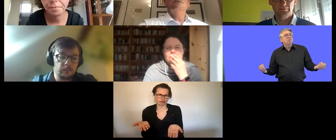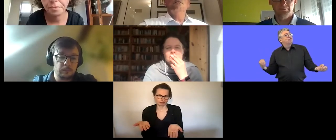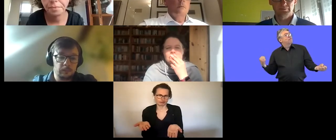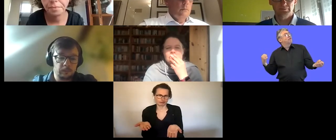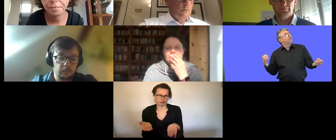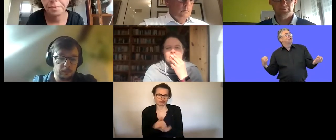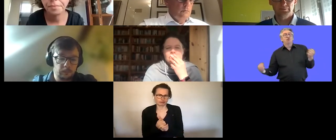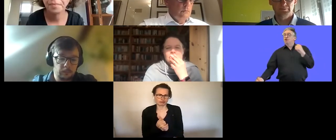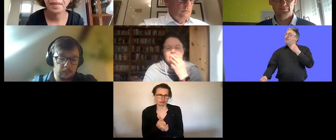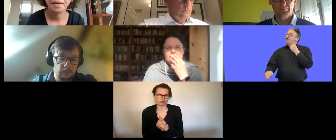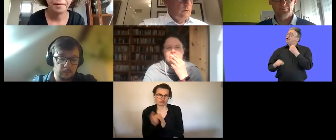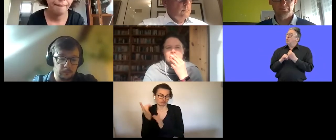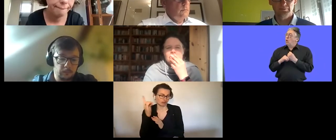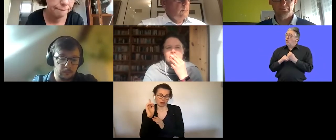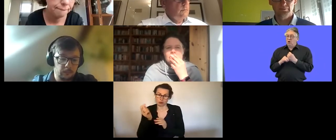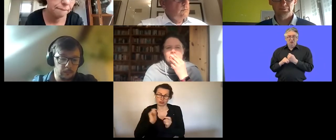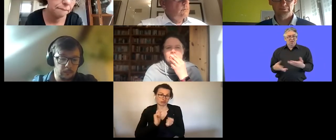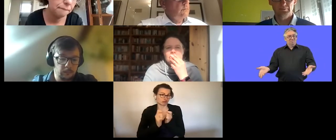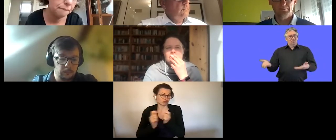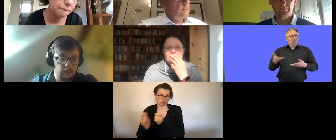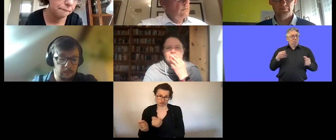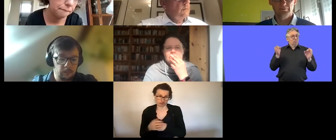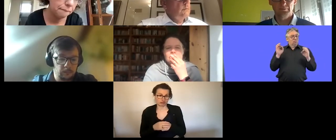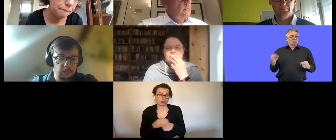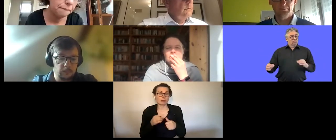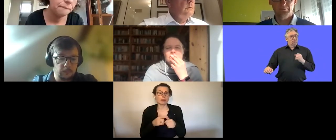a few barriers and obstacles